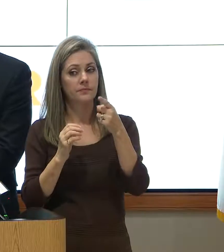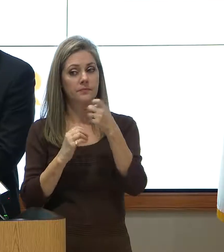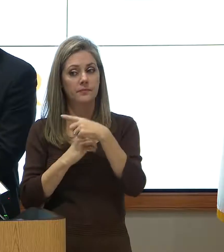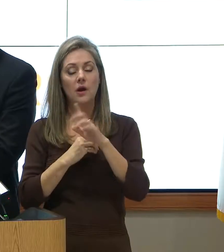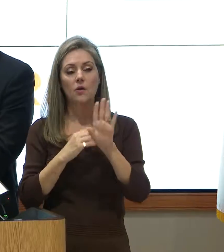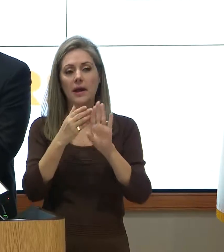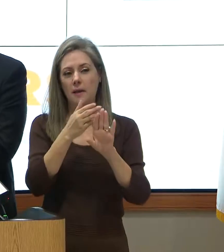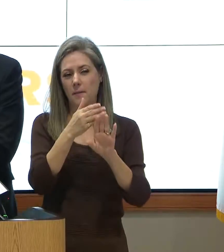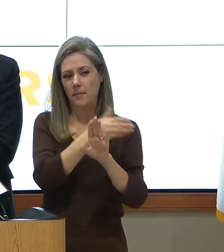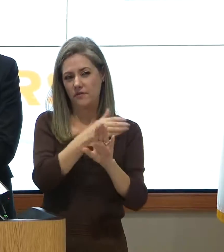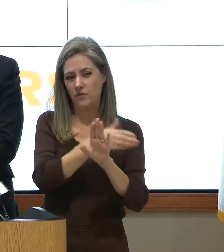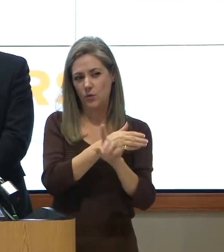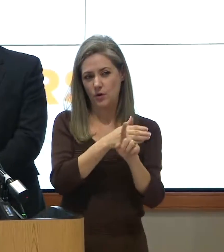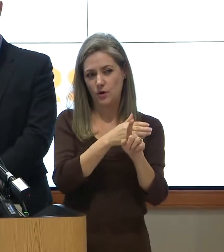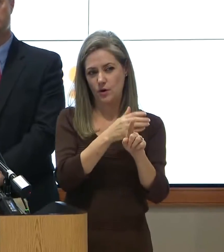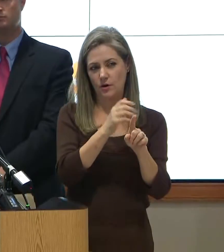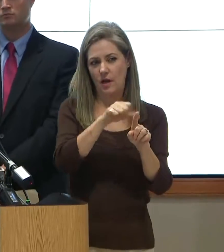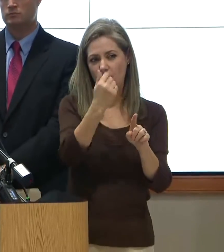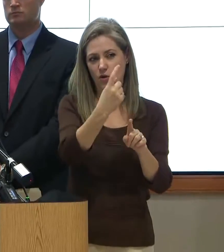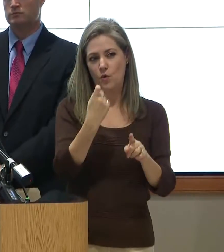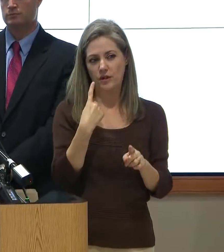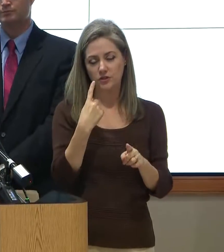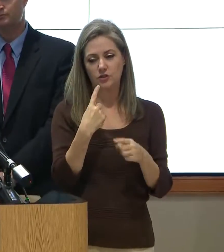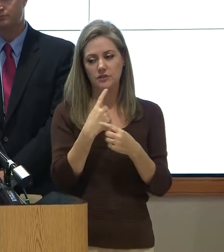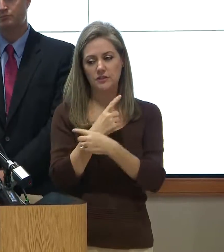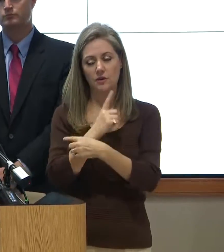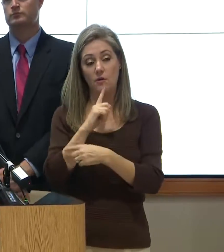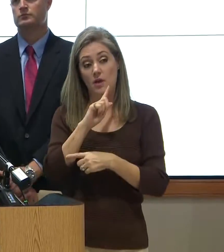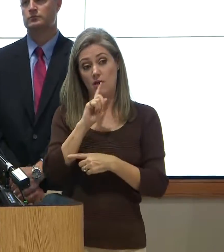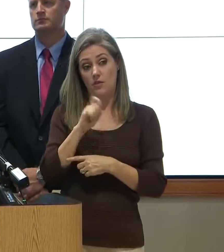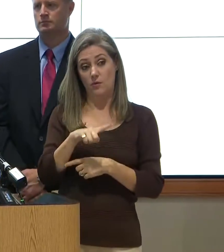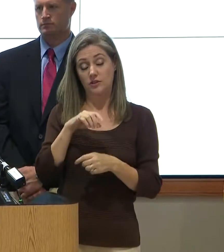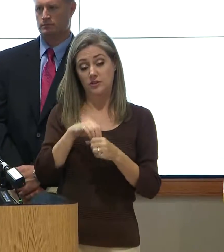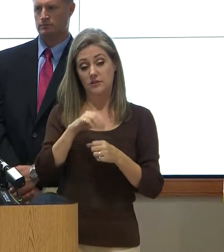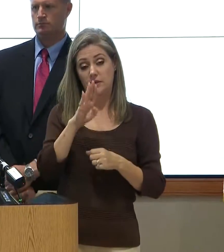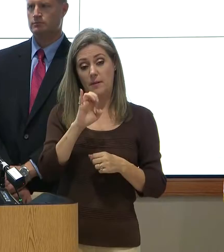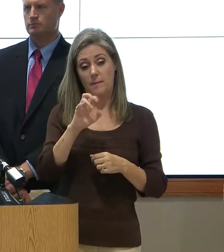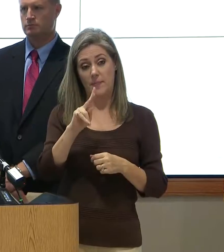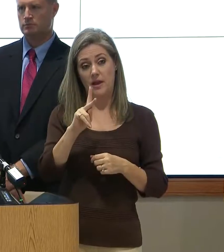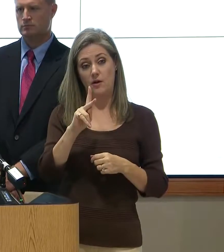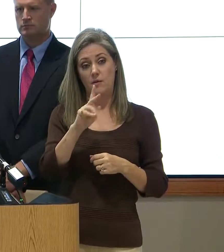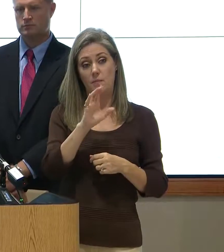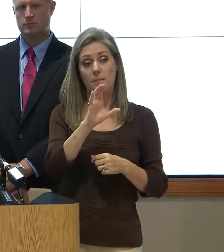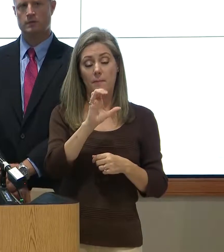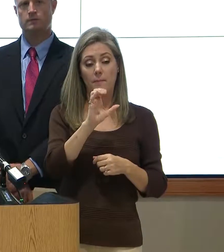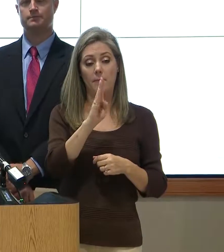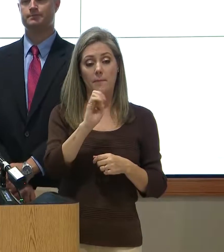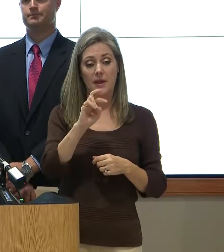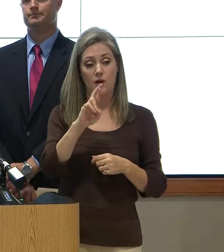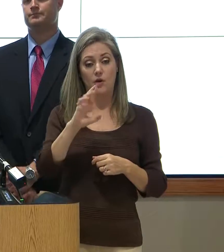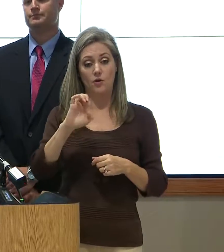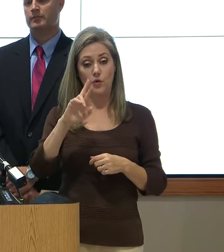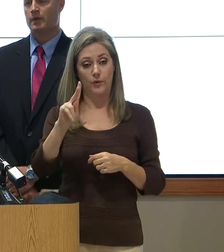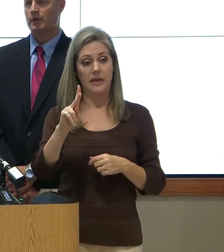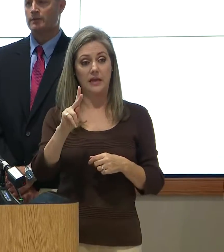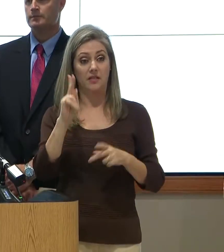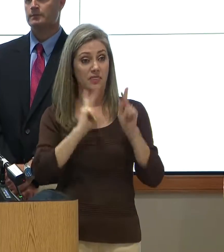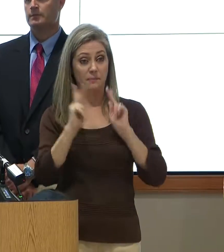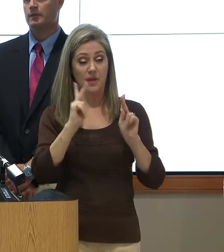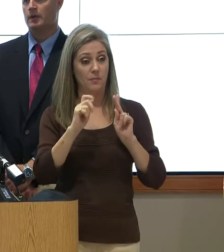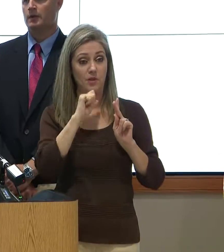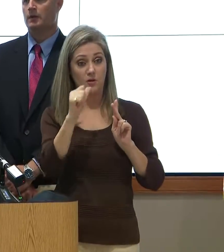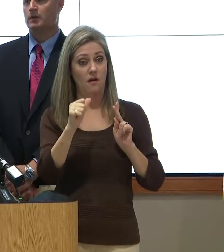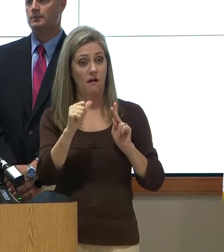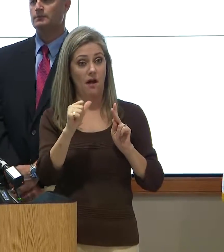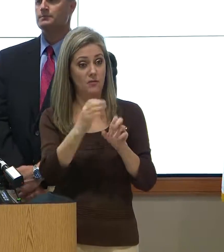Before we get to that, let me – the question was, so the people in Bear Creek are not getting any assistance? That's not really a